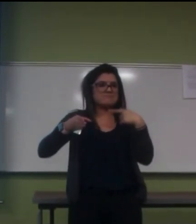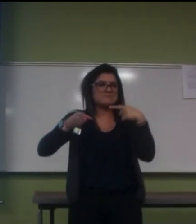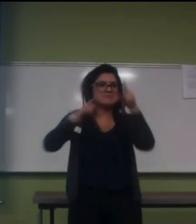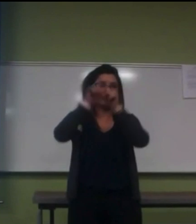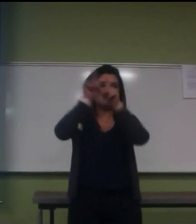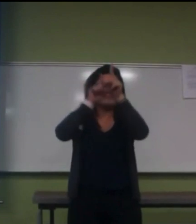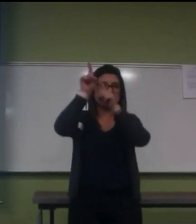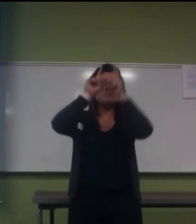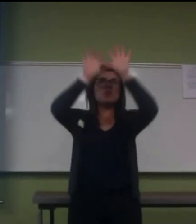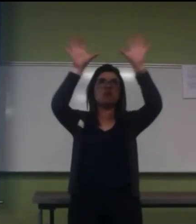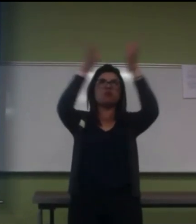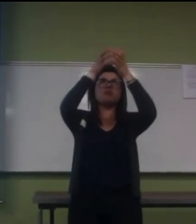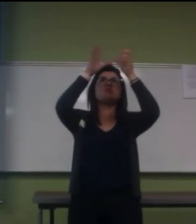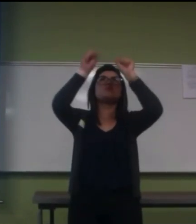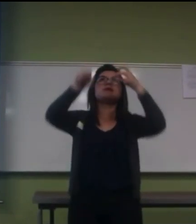Isn't that crazy?